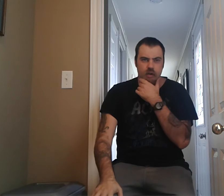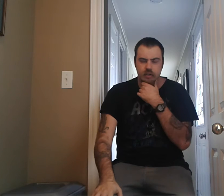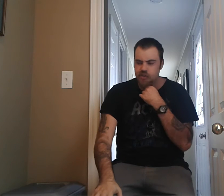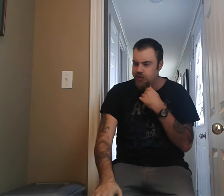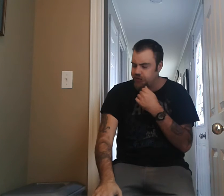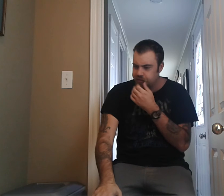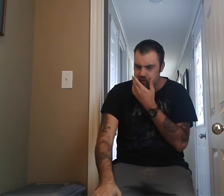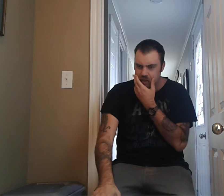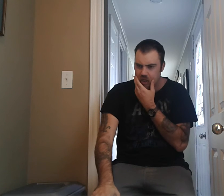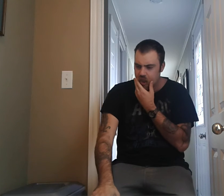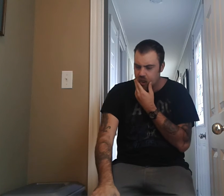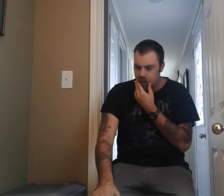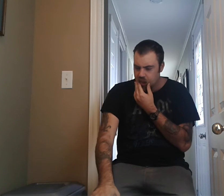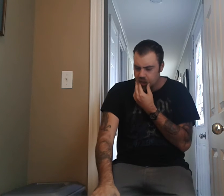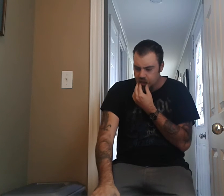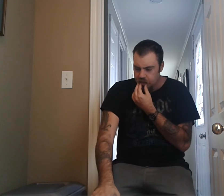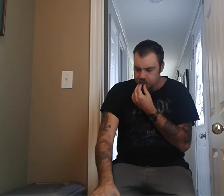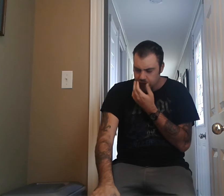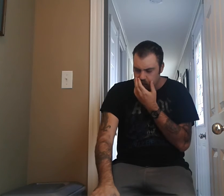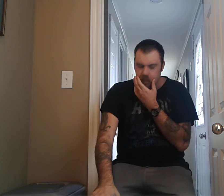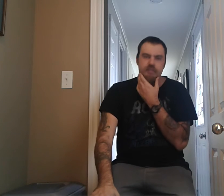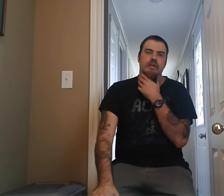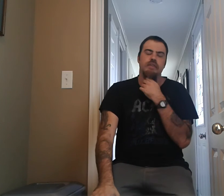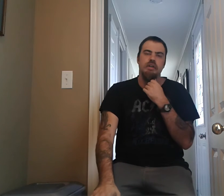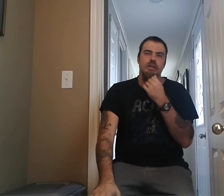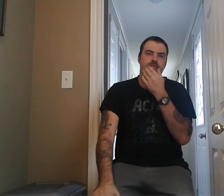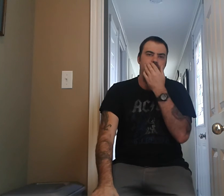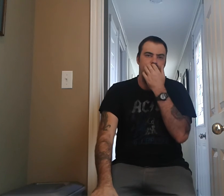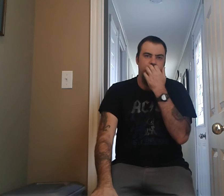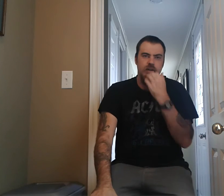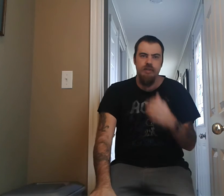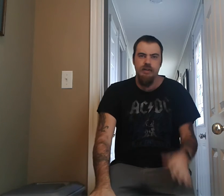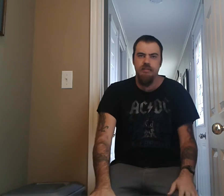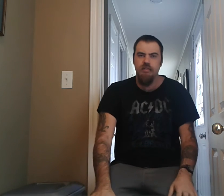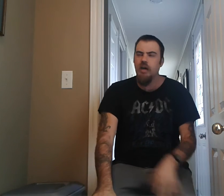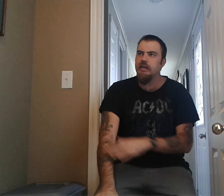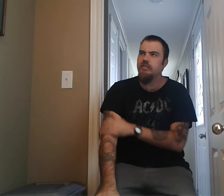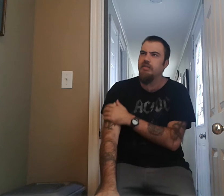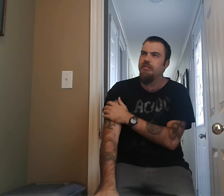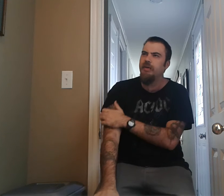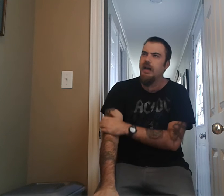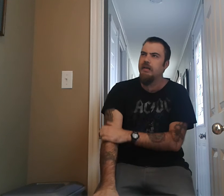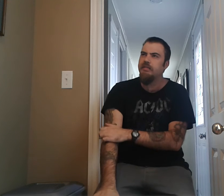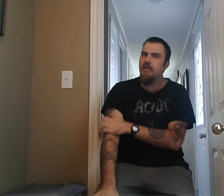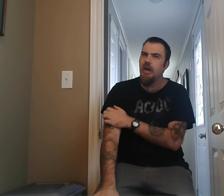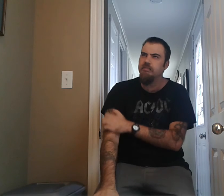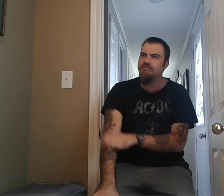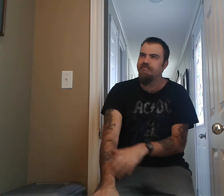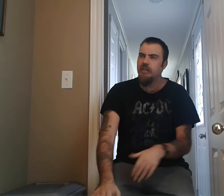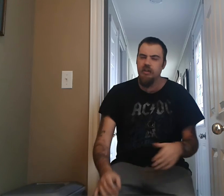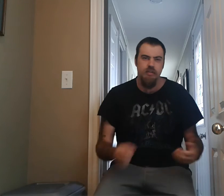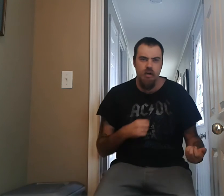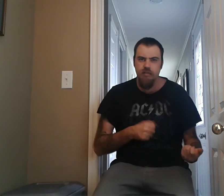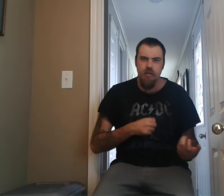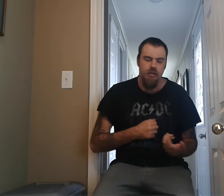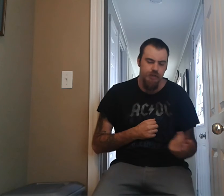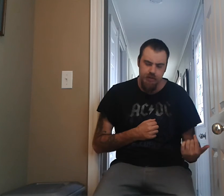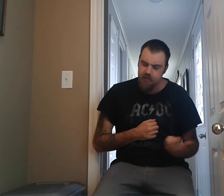just, it's awesome, I love it, it's not too fast, um, the guitar soloing is not too